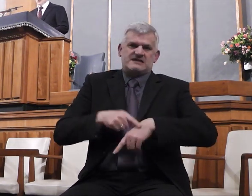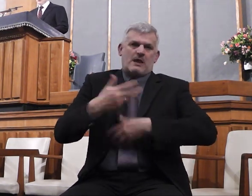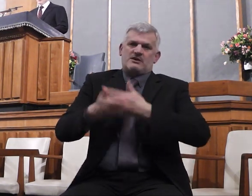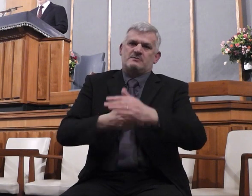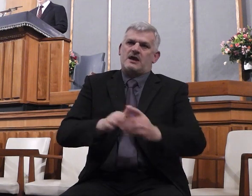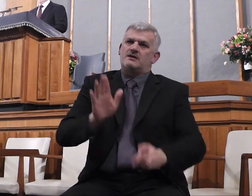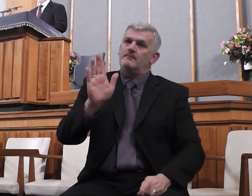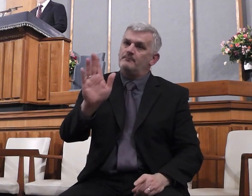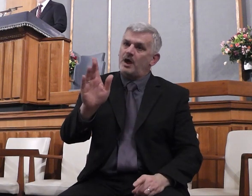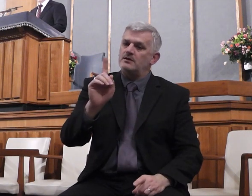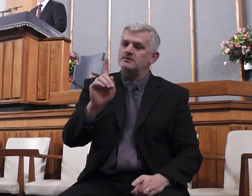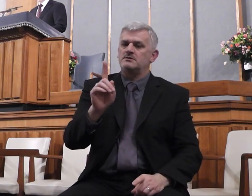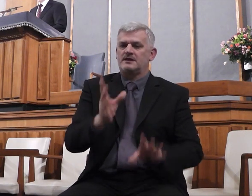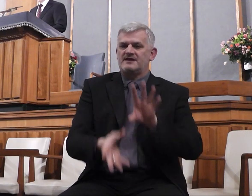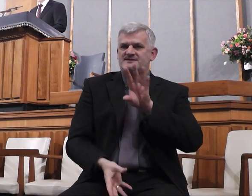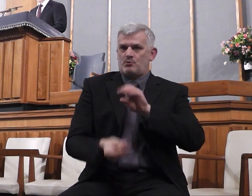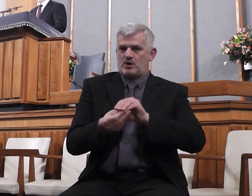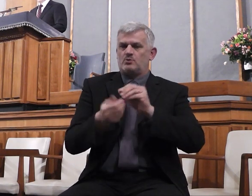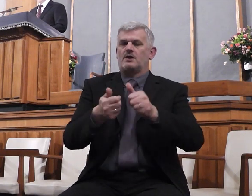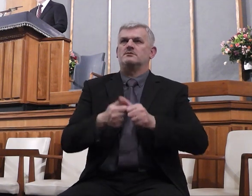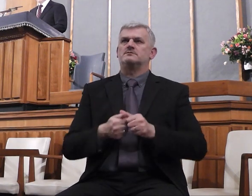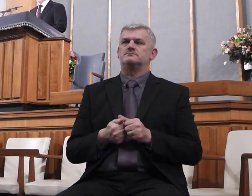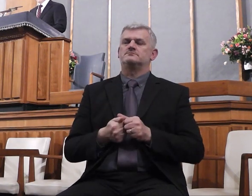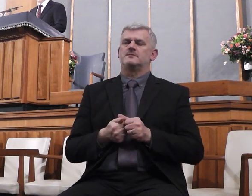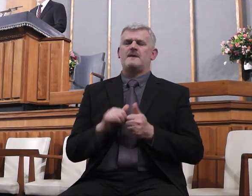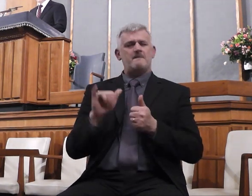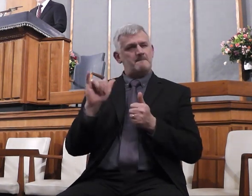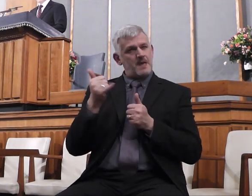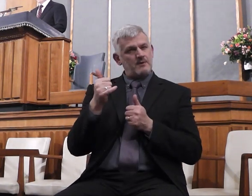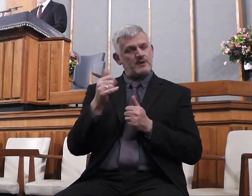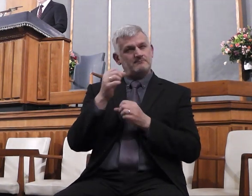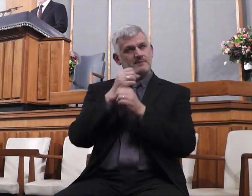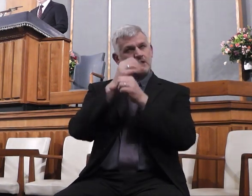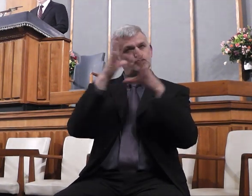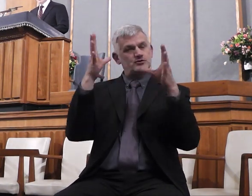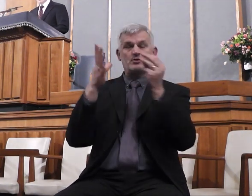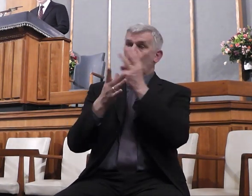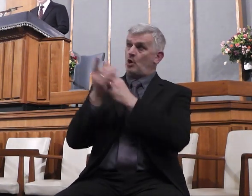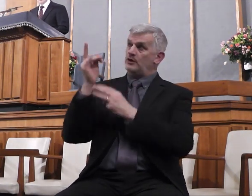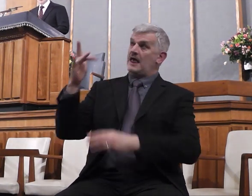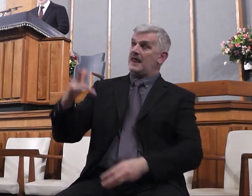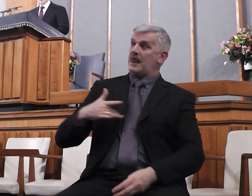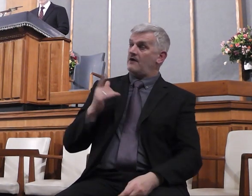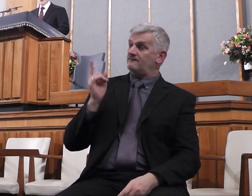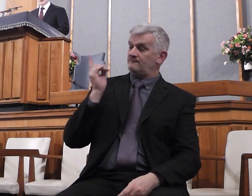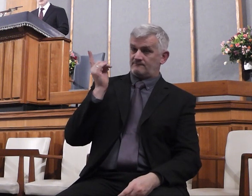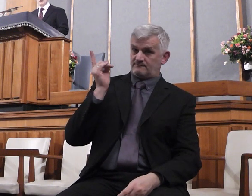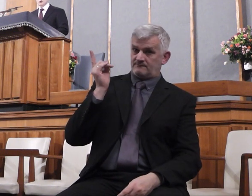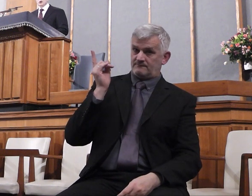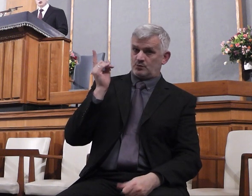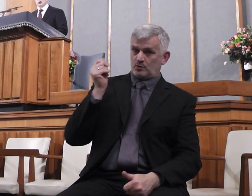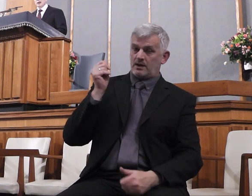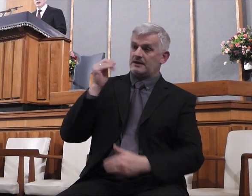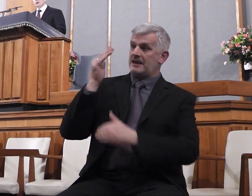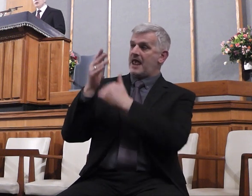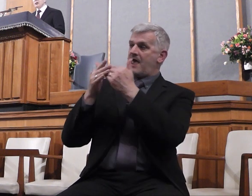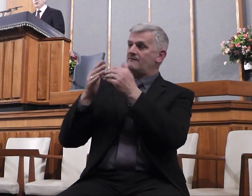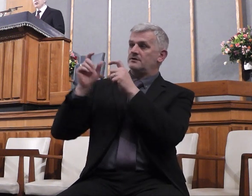God is alive and if he is in heaven and if he has his eye upon us at all and created